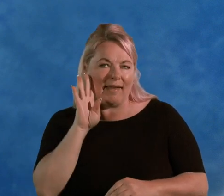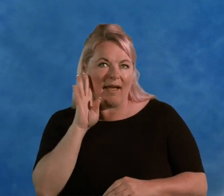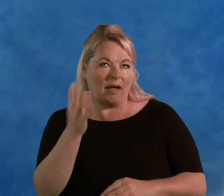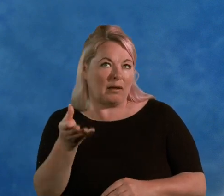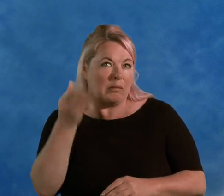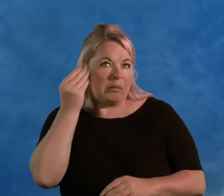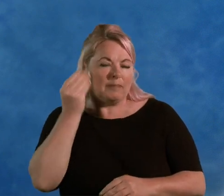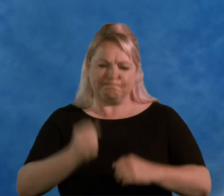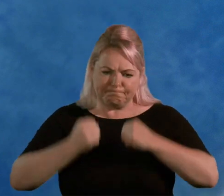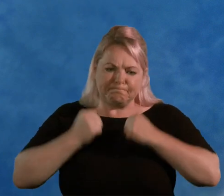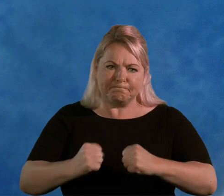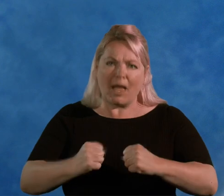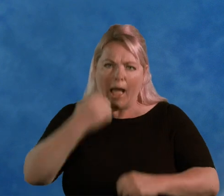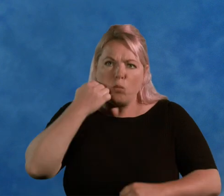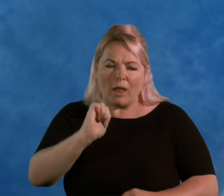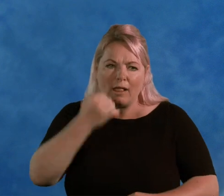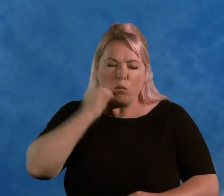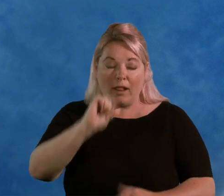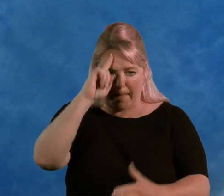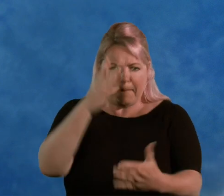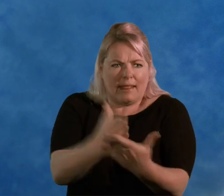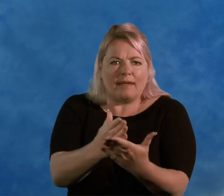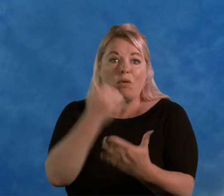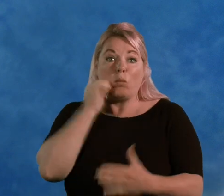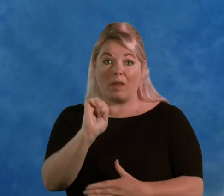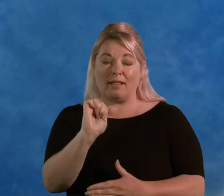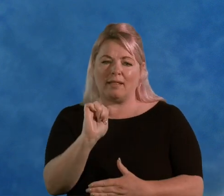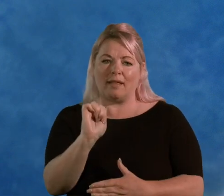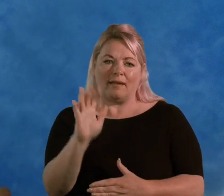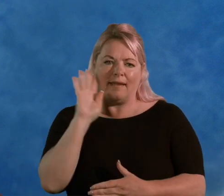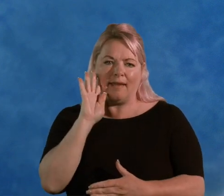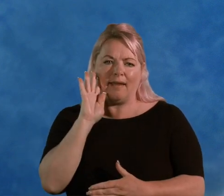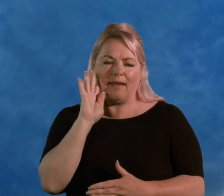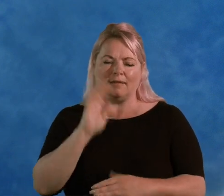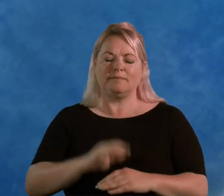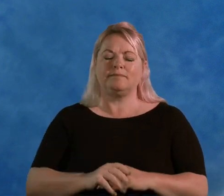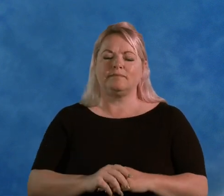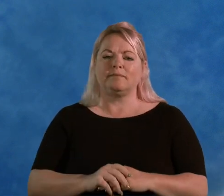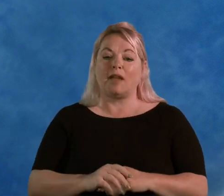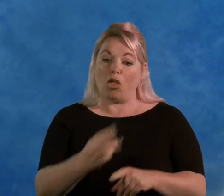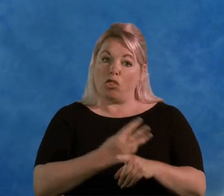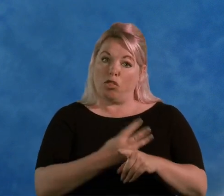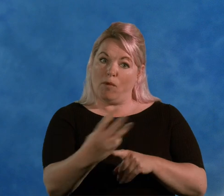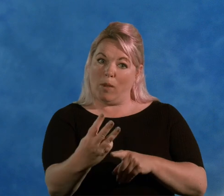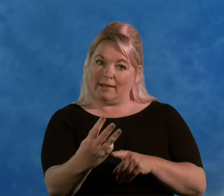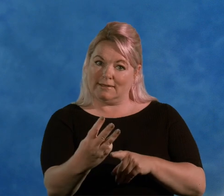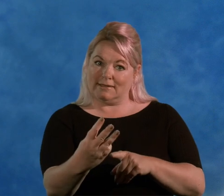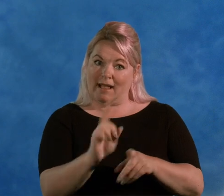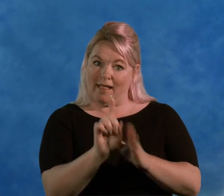I was determined that I'm going to hear and I believed that I'm going to hear. And three weeks later, I